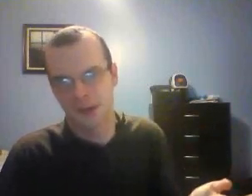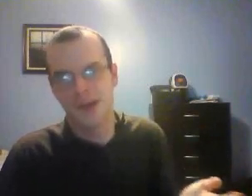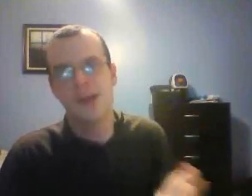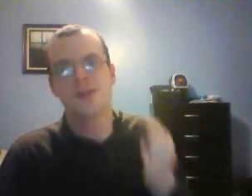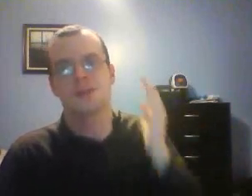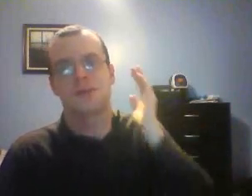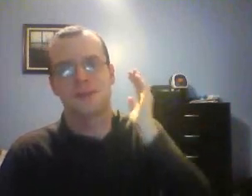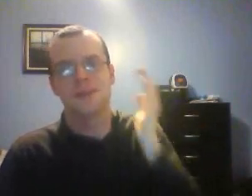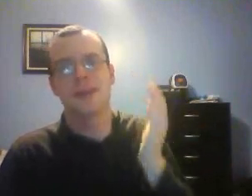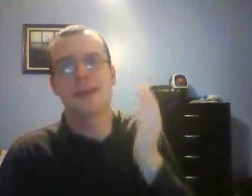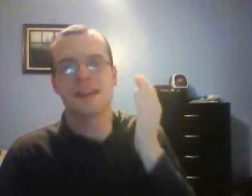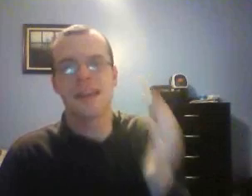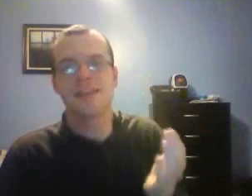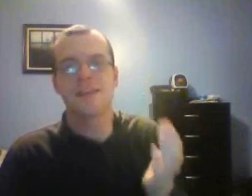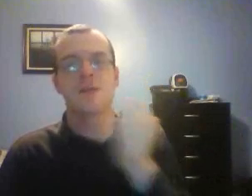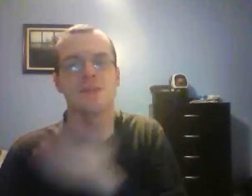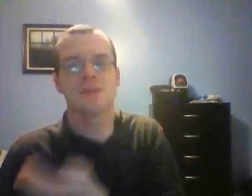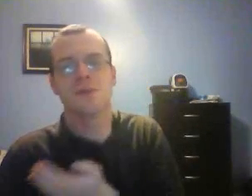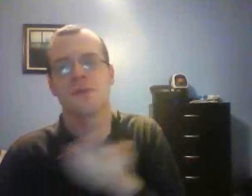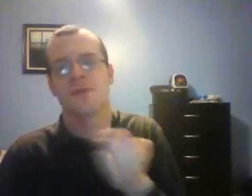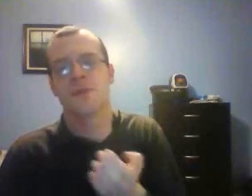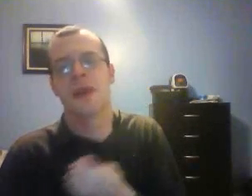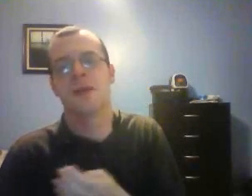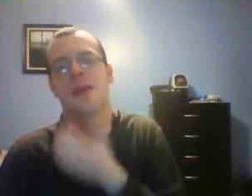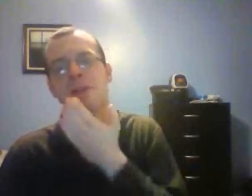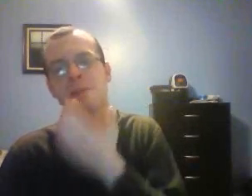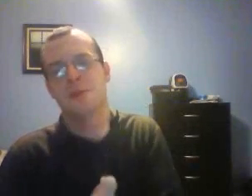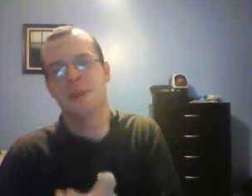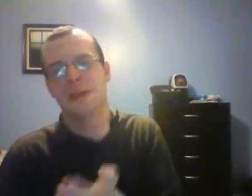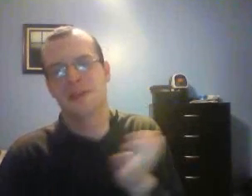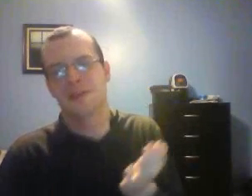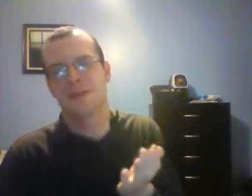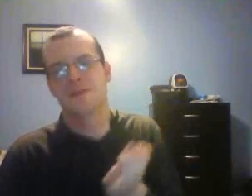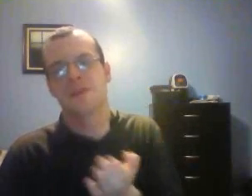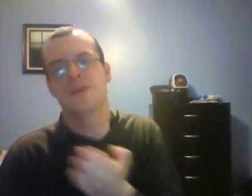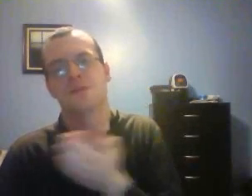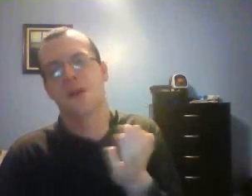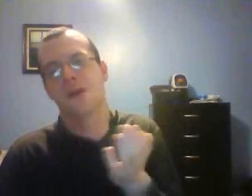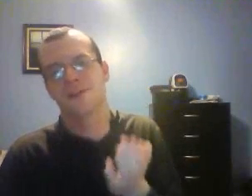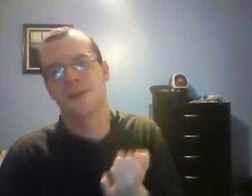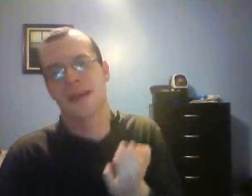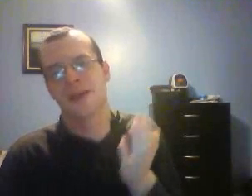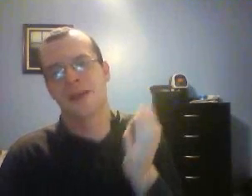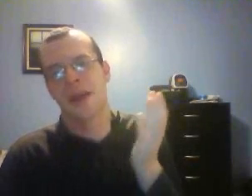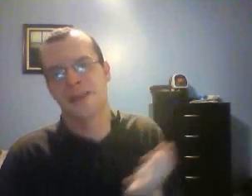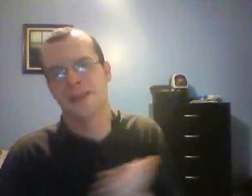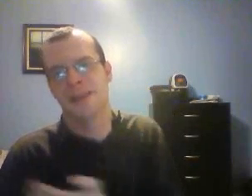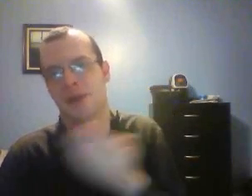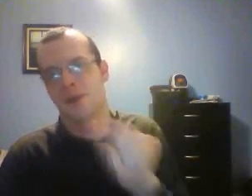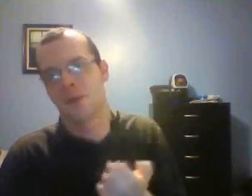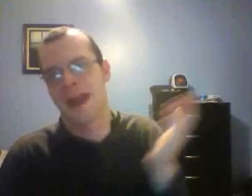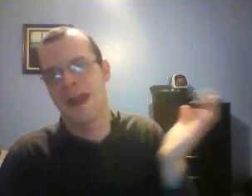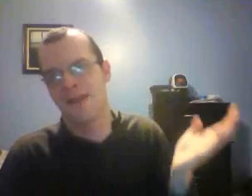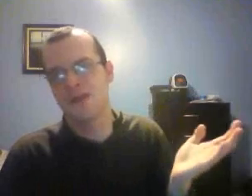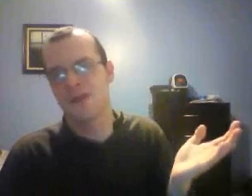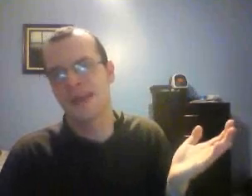So is this kind of teasing a return for Finn Balor on WWE's exclusive shows, Raw, SmackDown, NXT, whatever, and the UK